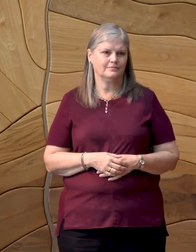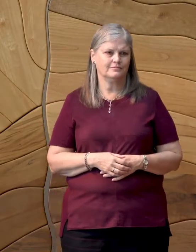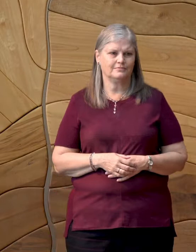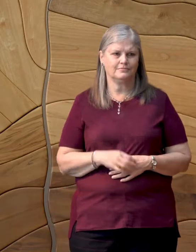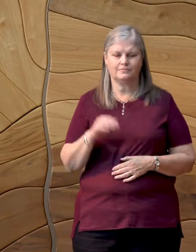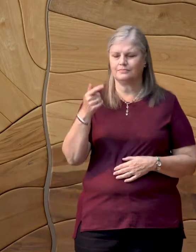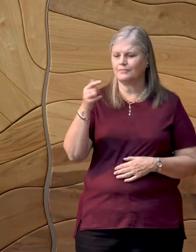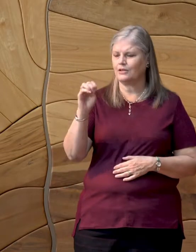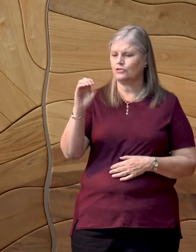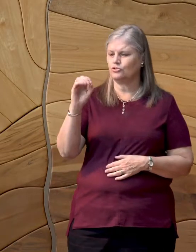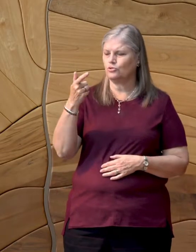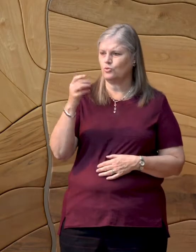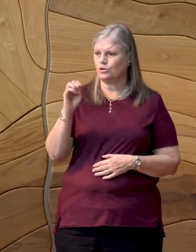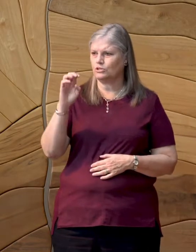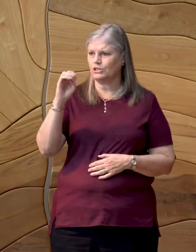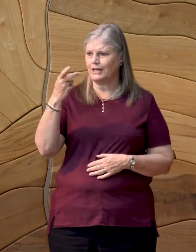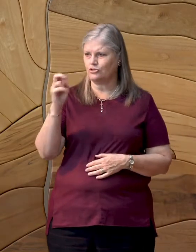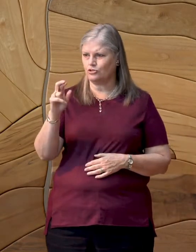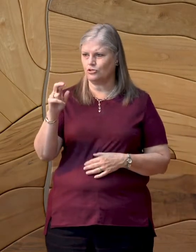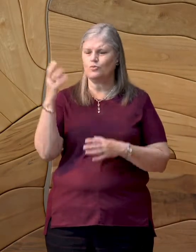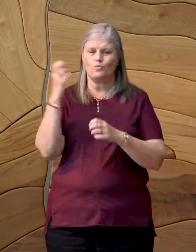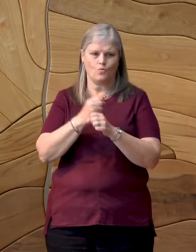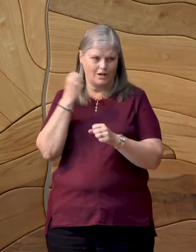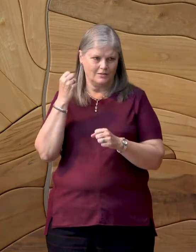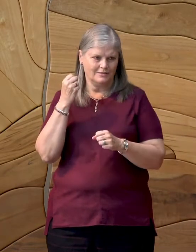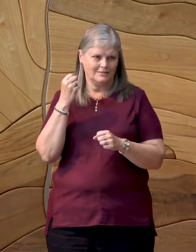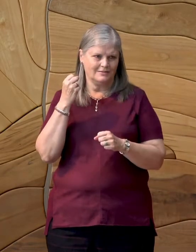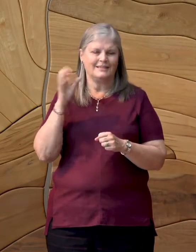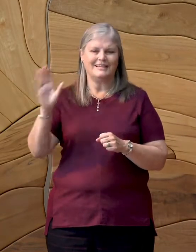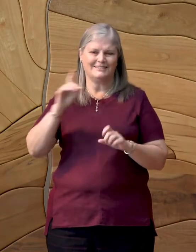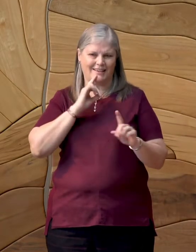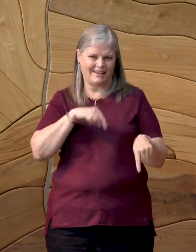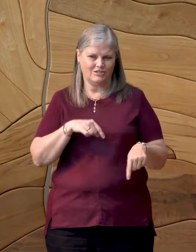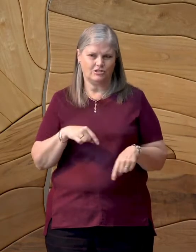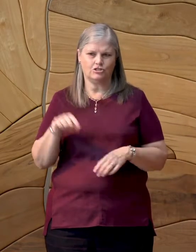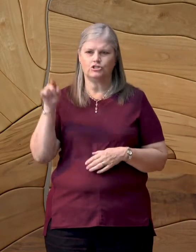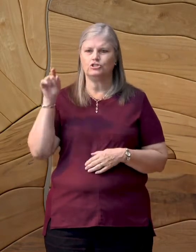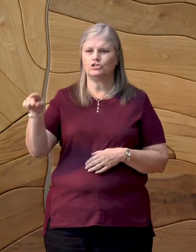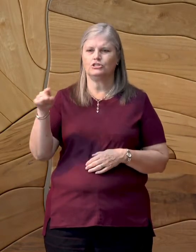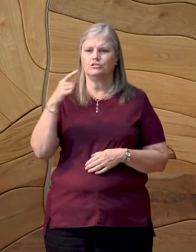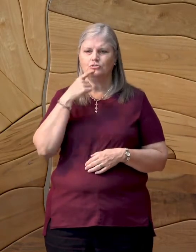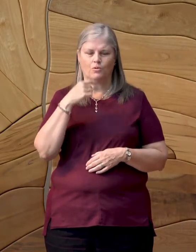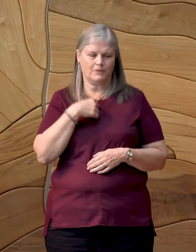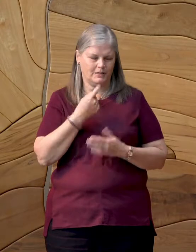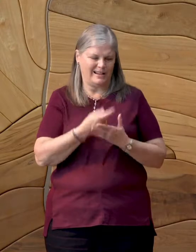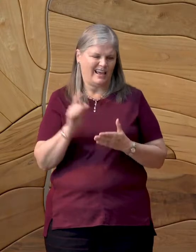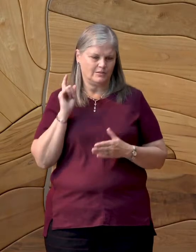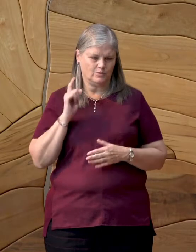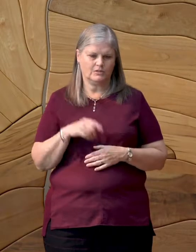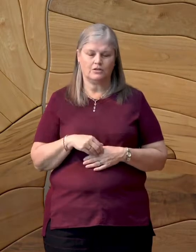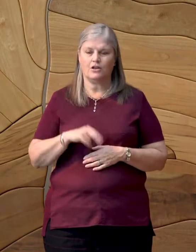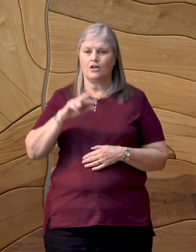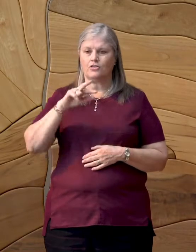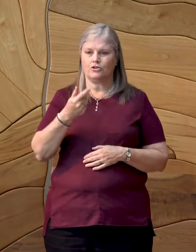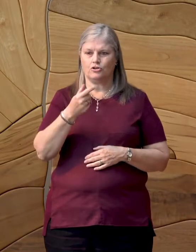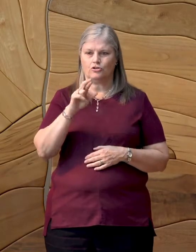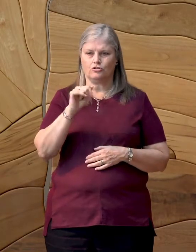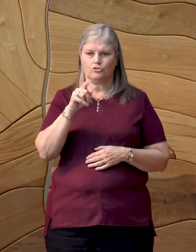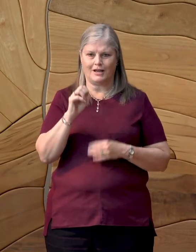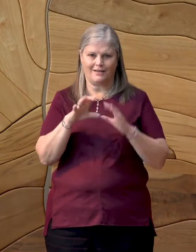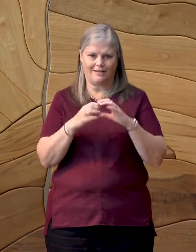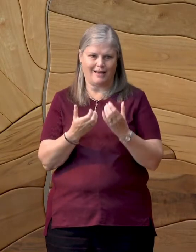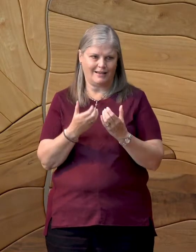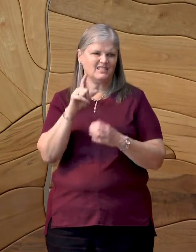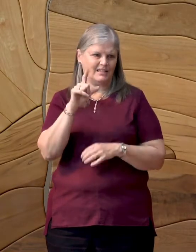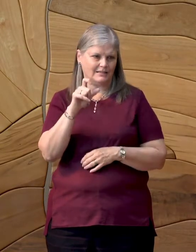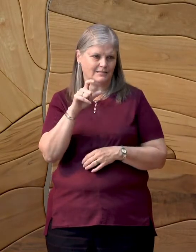George Ella won the prize in this category. She told me last week that in a third-grade class in